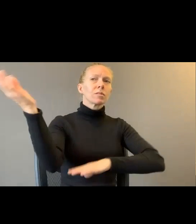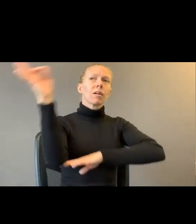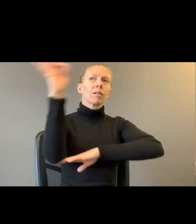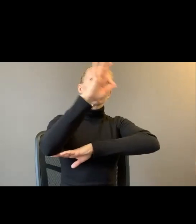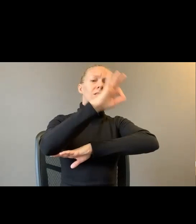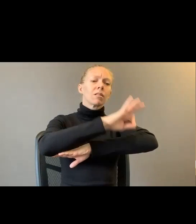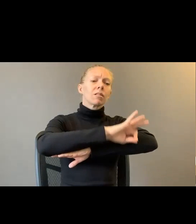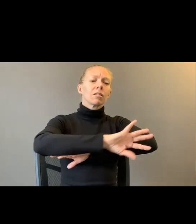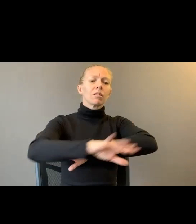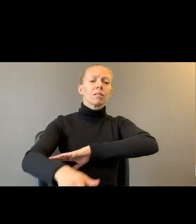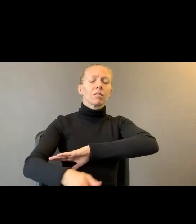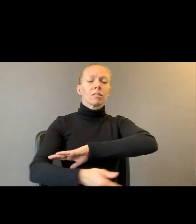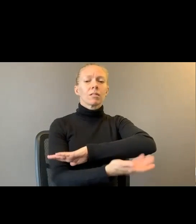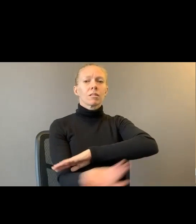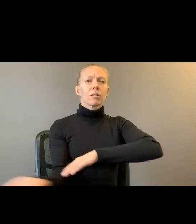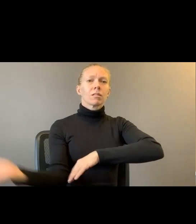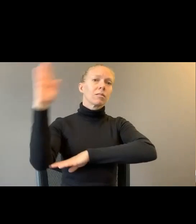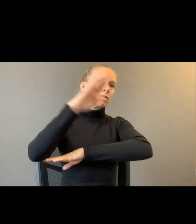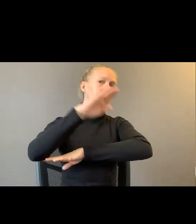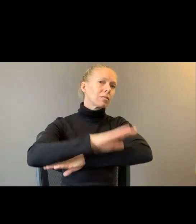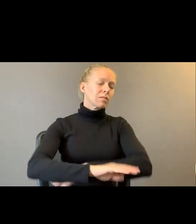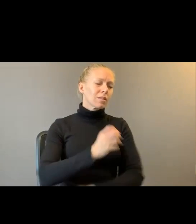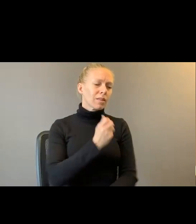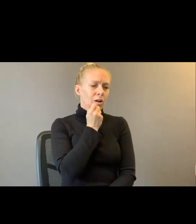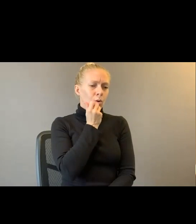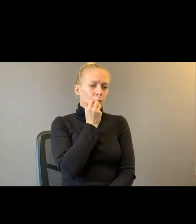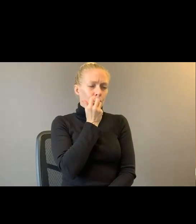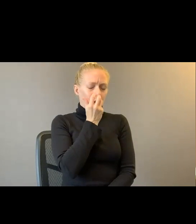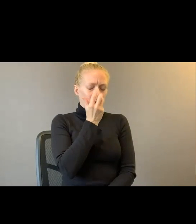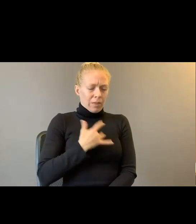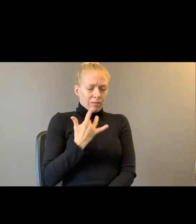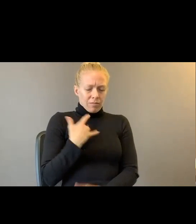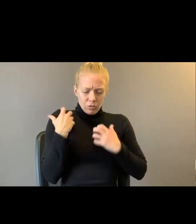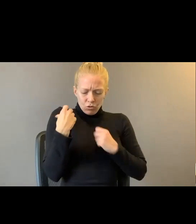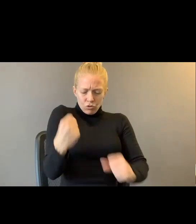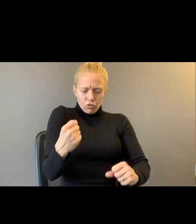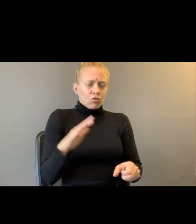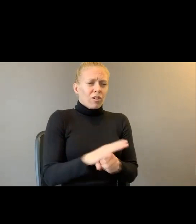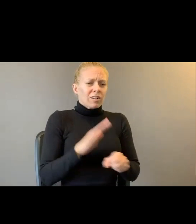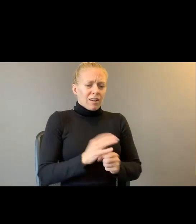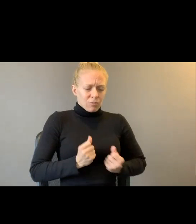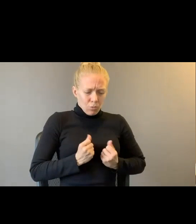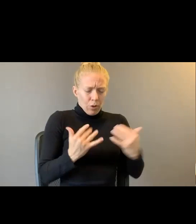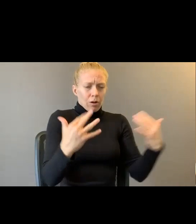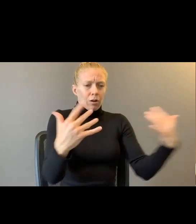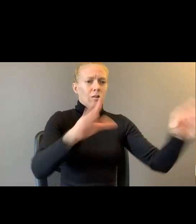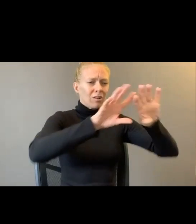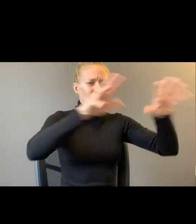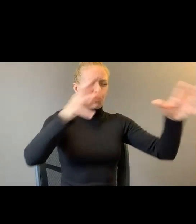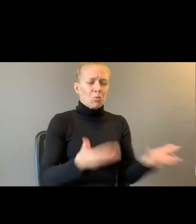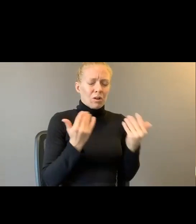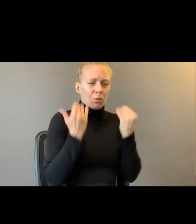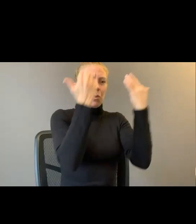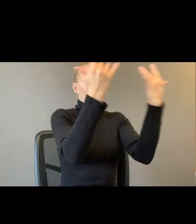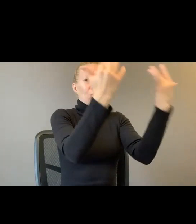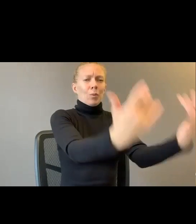A warmth that is bold enough to burn the world alive. I say I